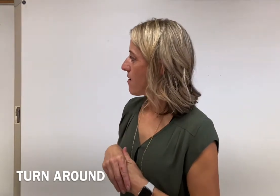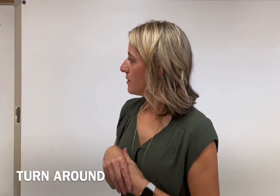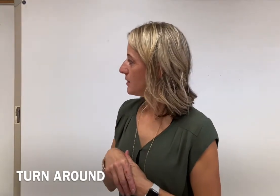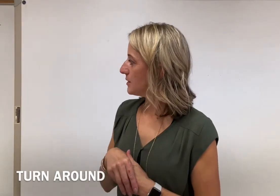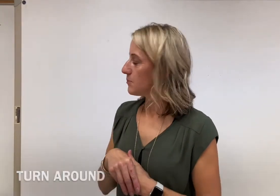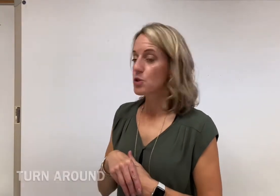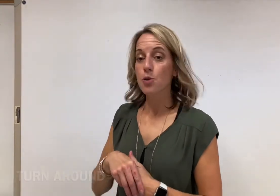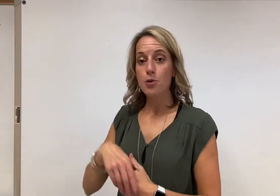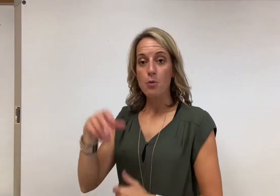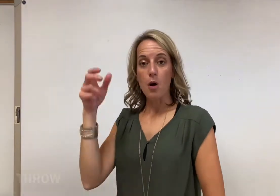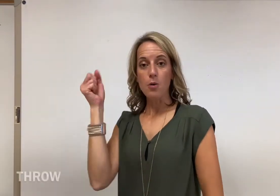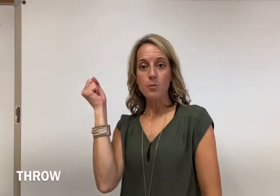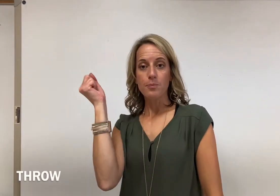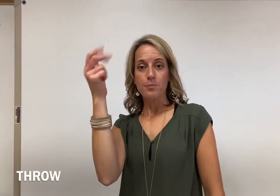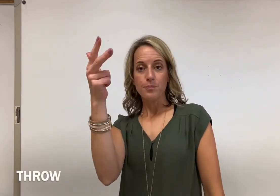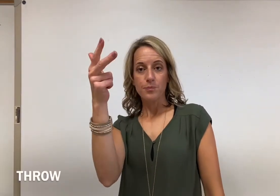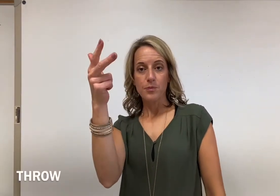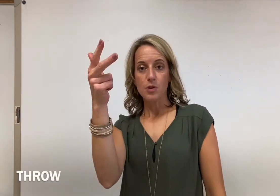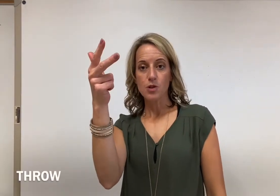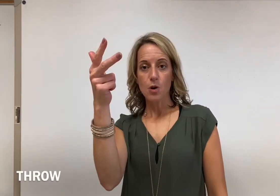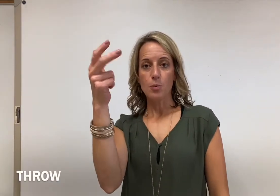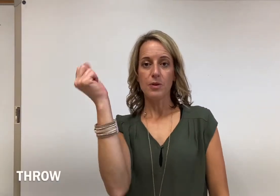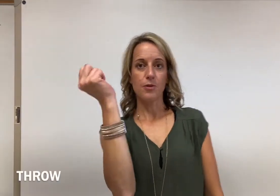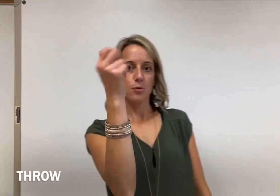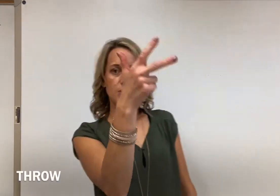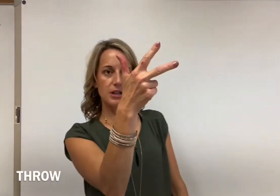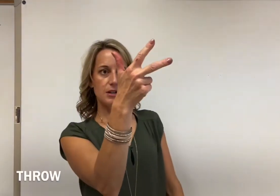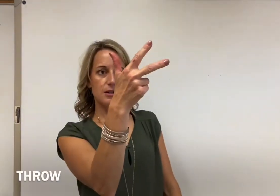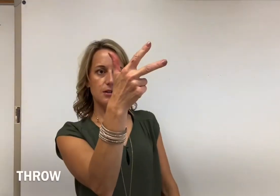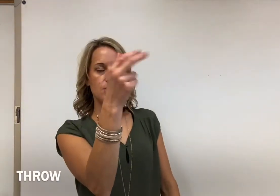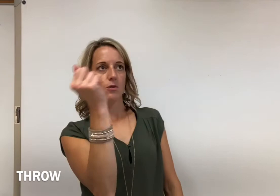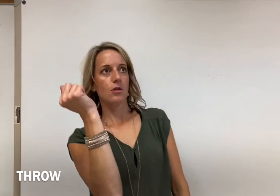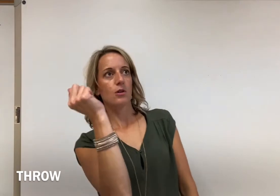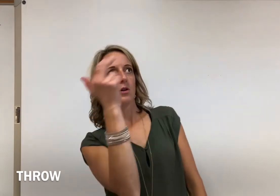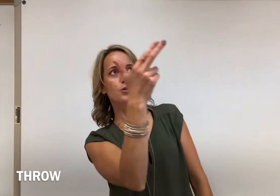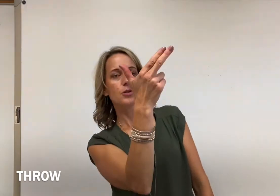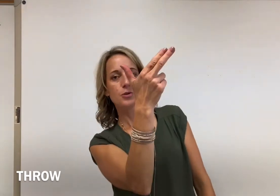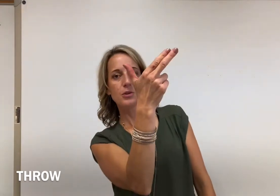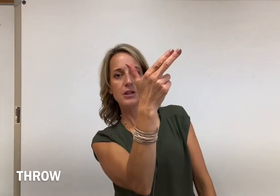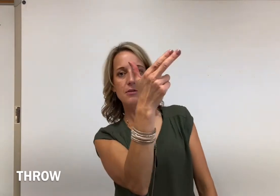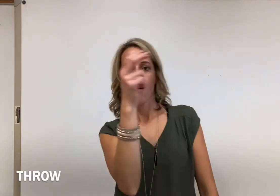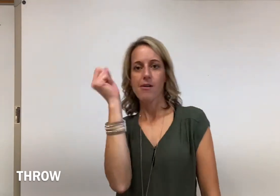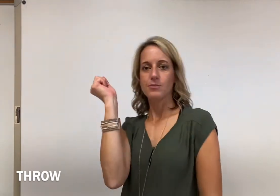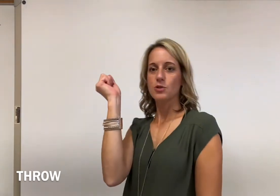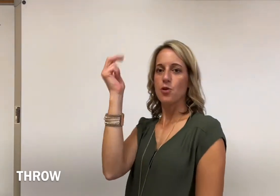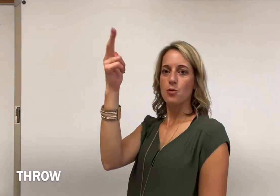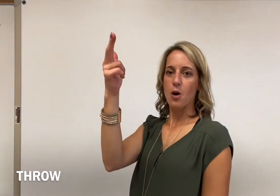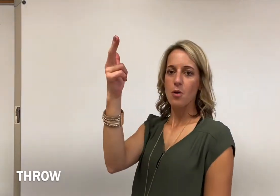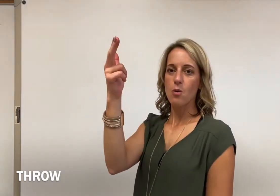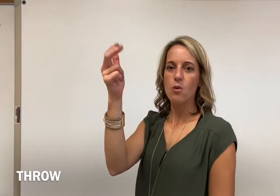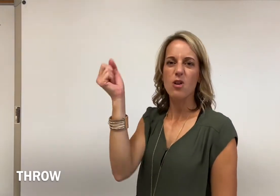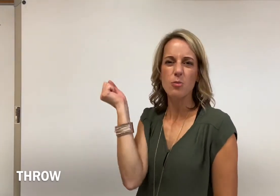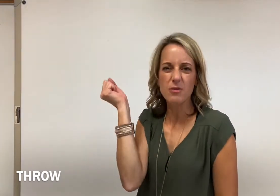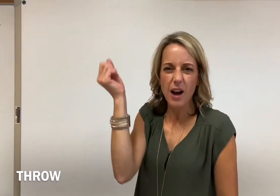To throw. You can do open three or closed three. Throw or open five.